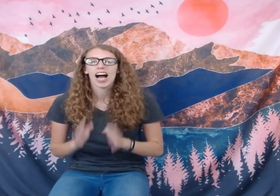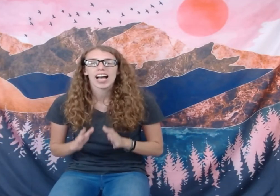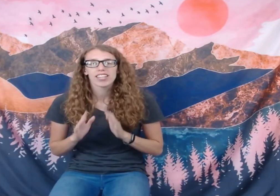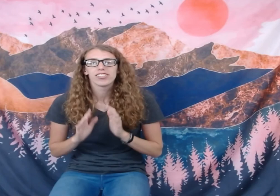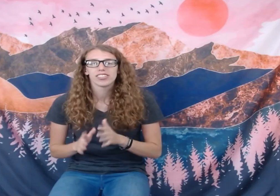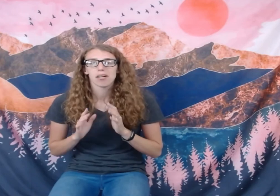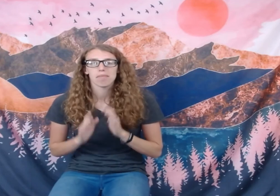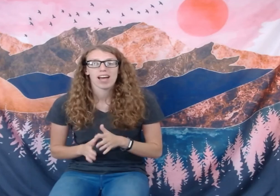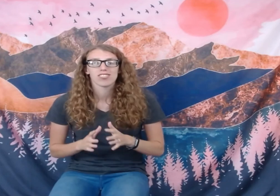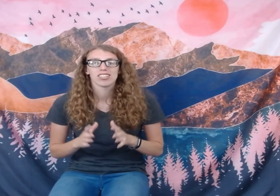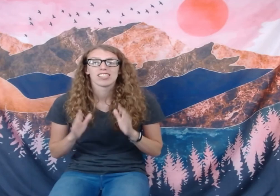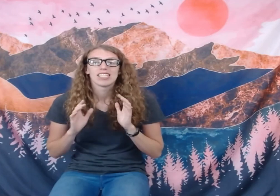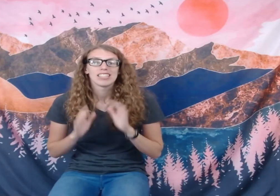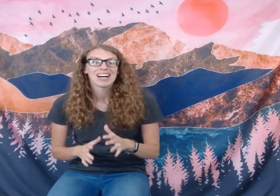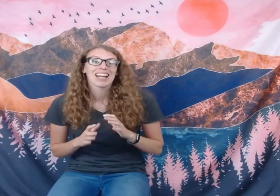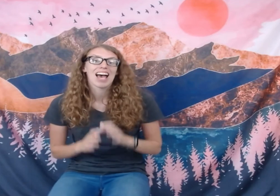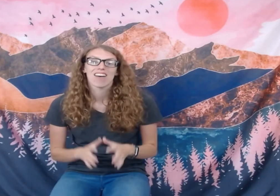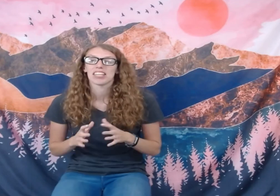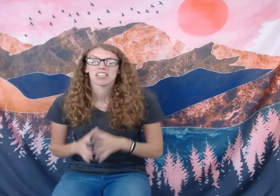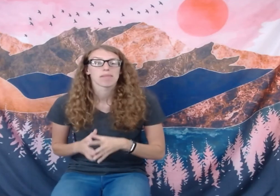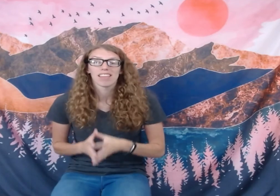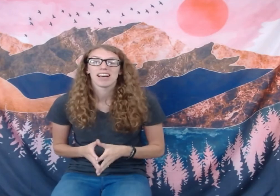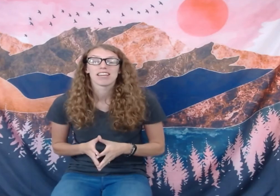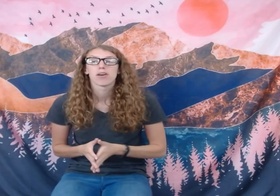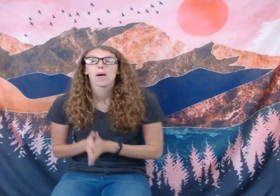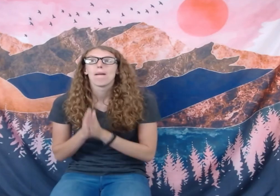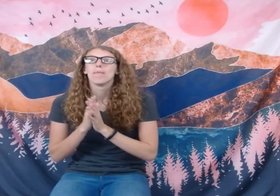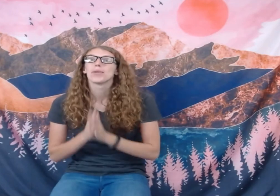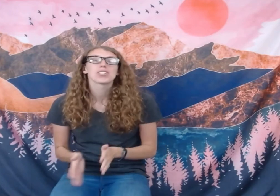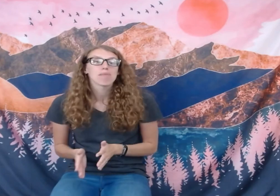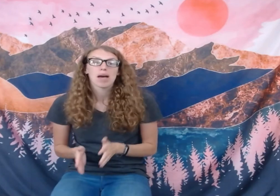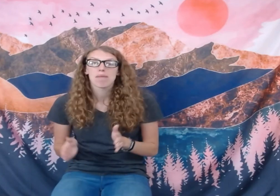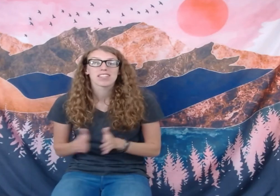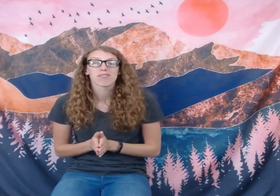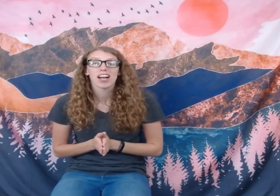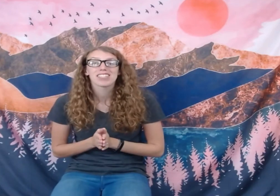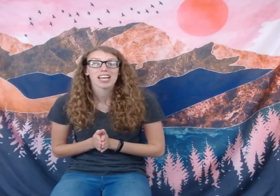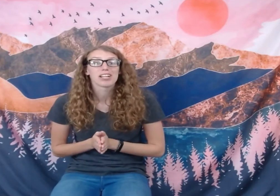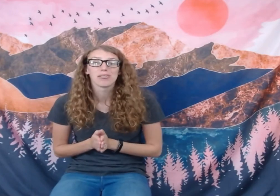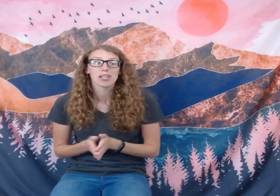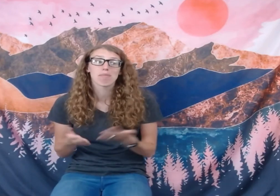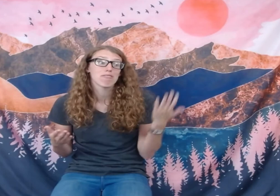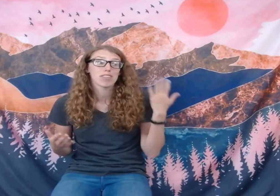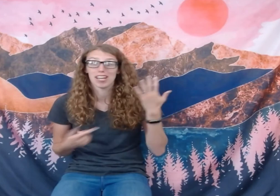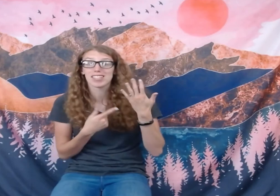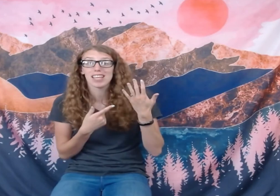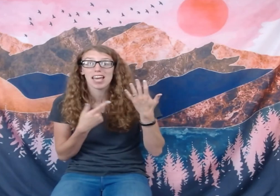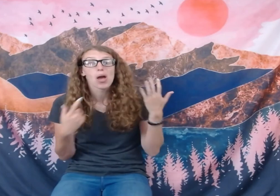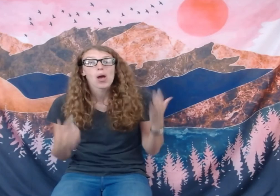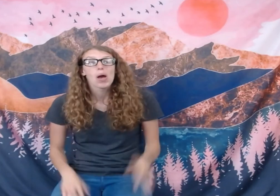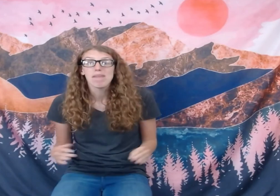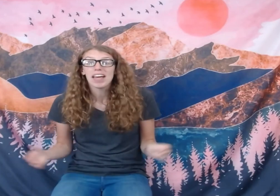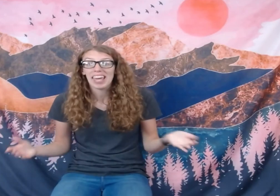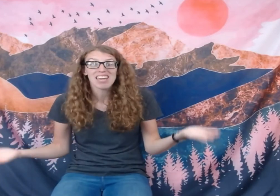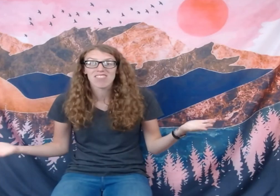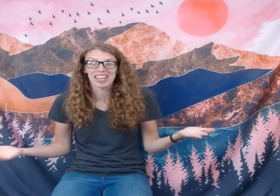I couldn't imagine not having in my life. Most of my best friends, including my fiance, I met caving.